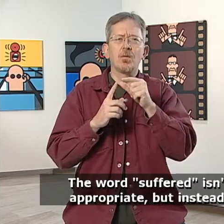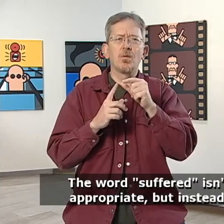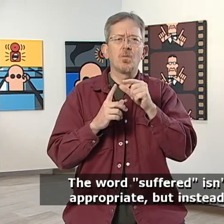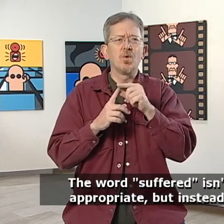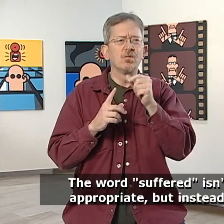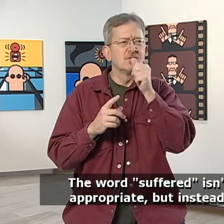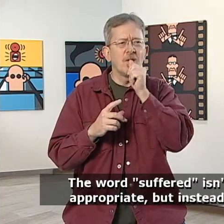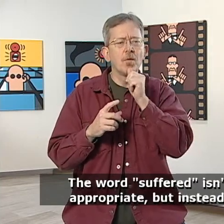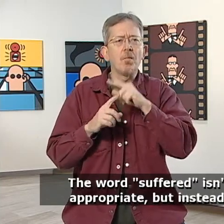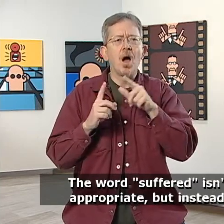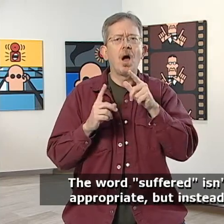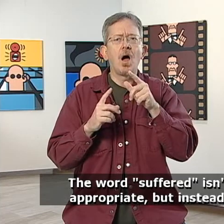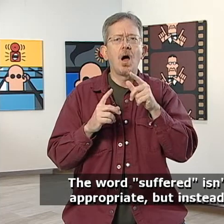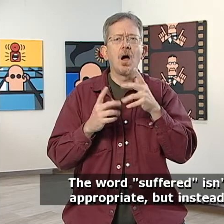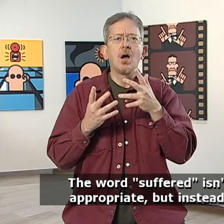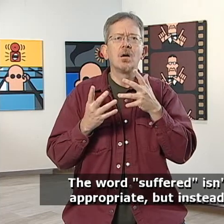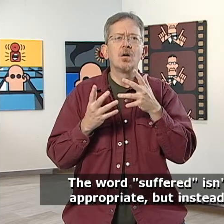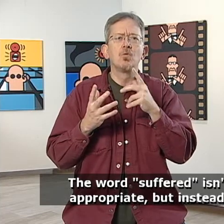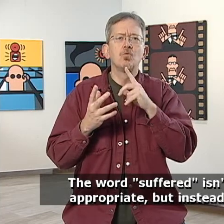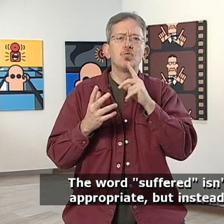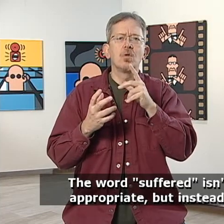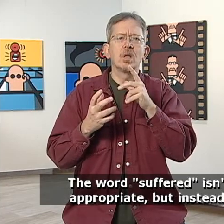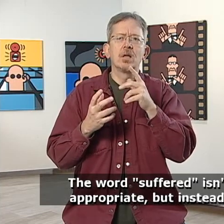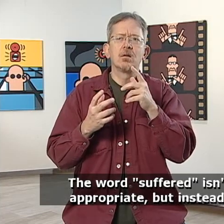The word suffered isn't appropriate, but